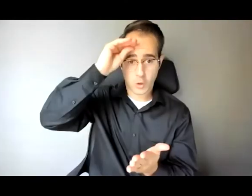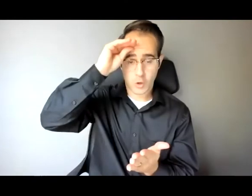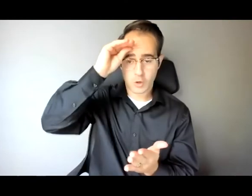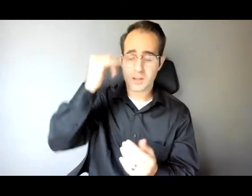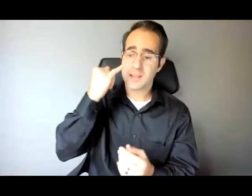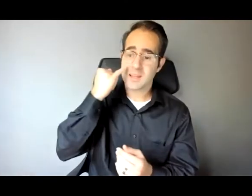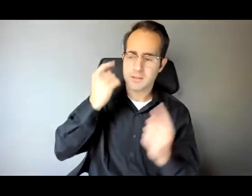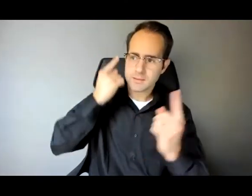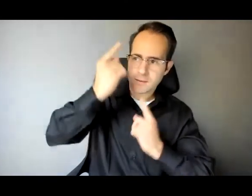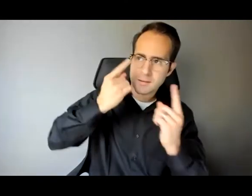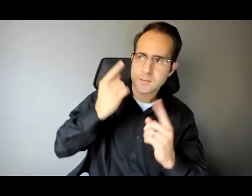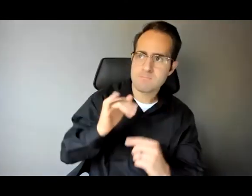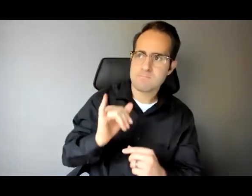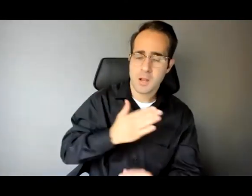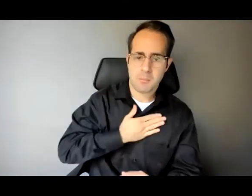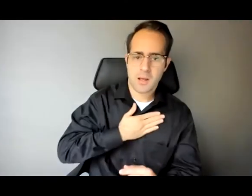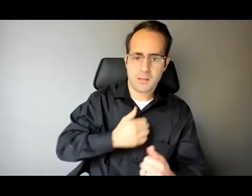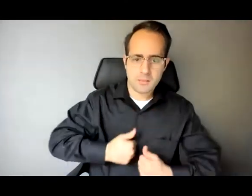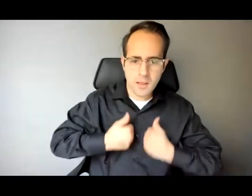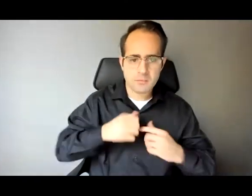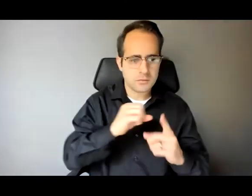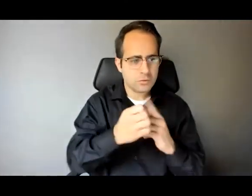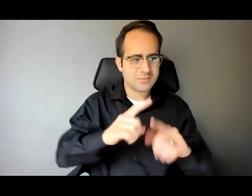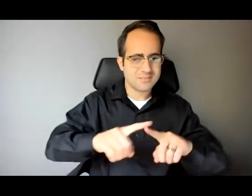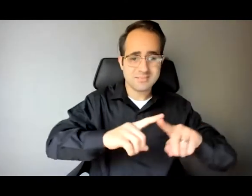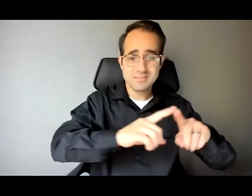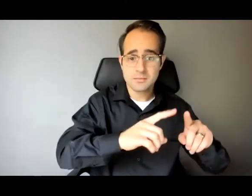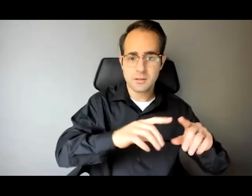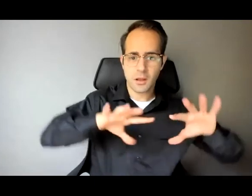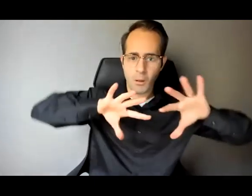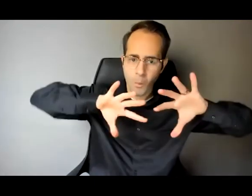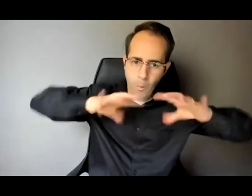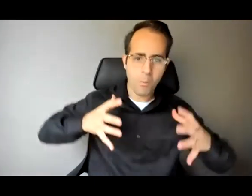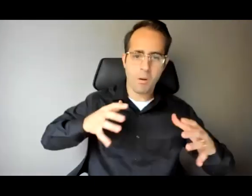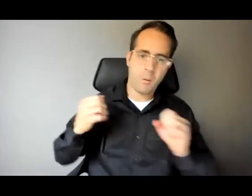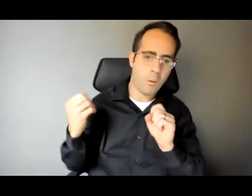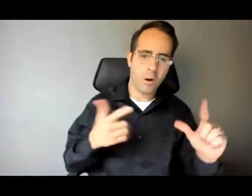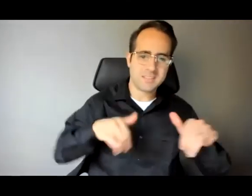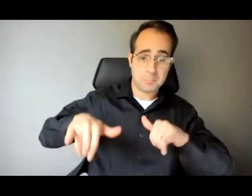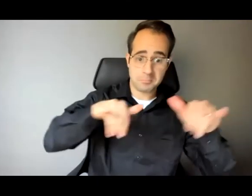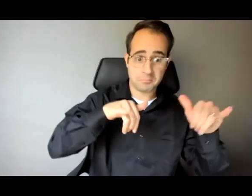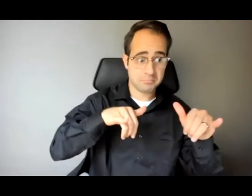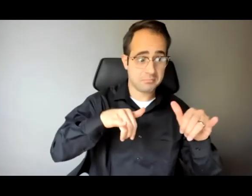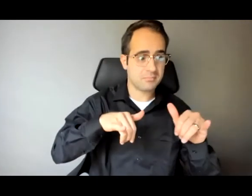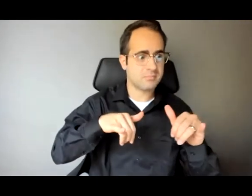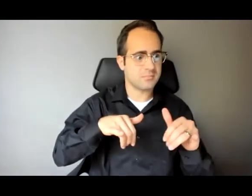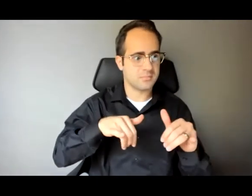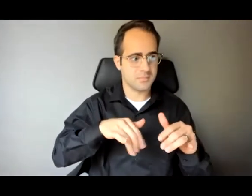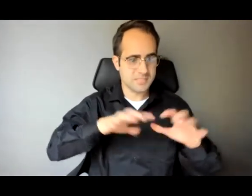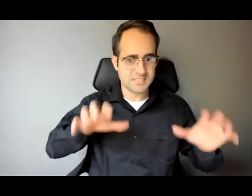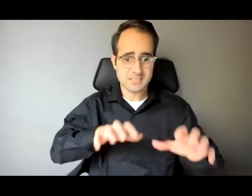apply that to our own circumstances like collectively then I think we can create the change that Dr. Little